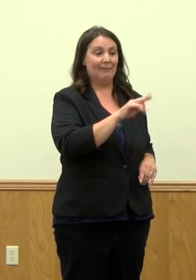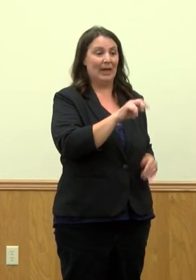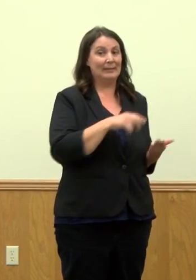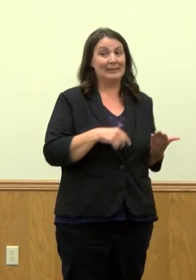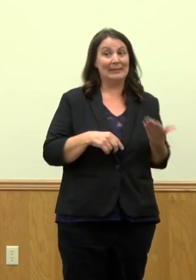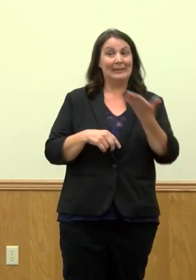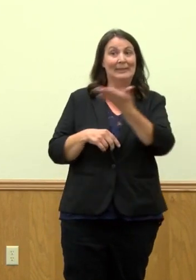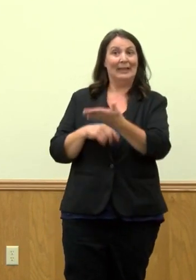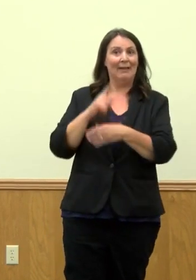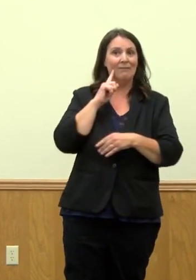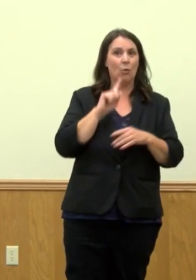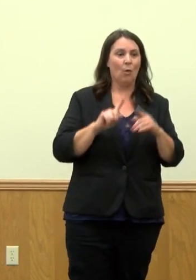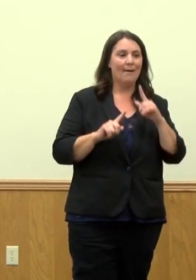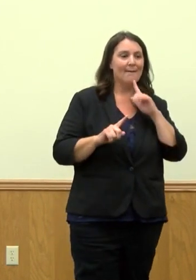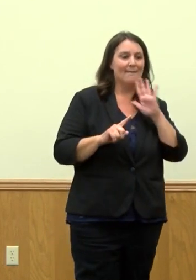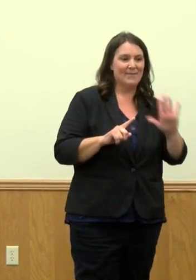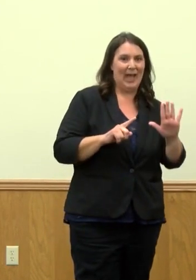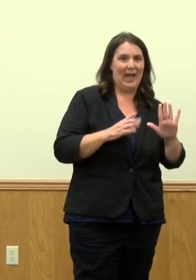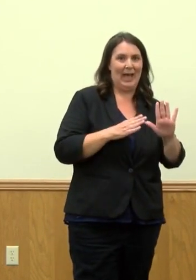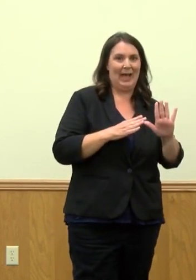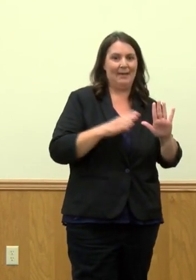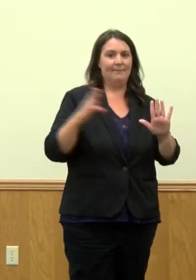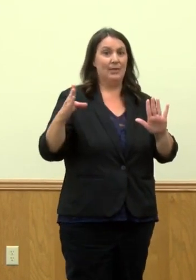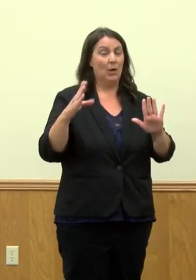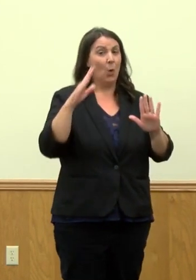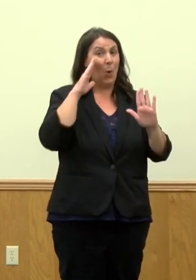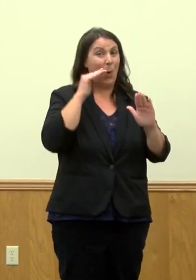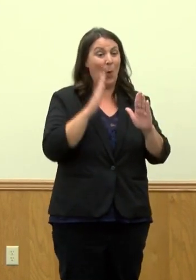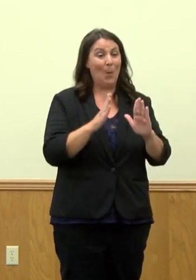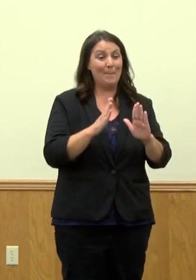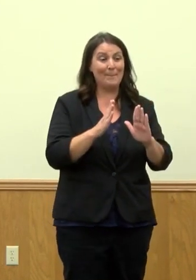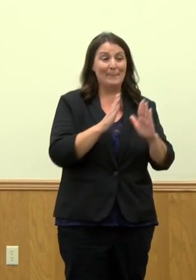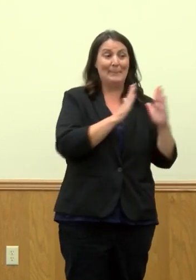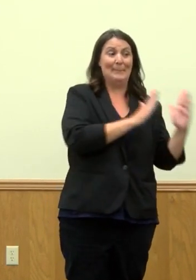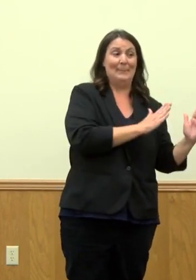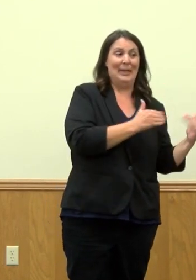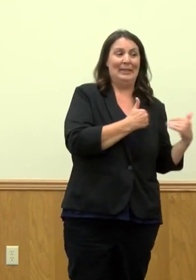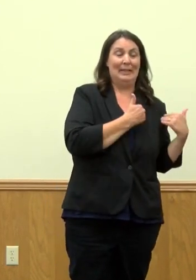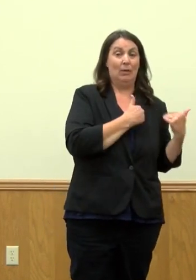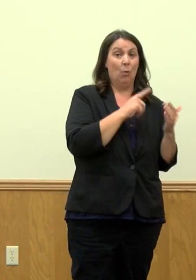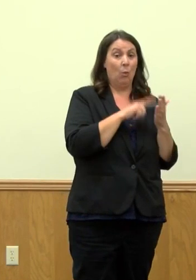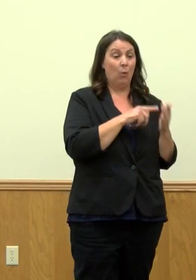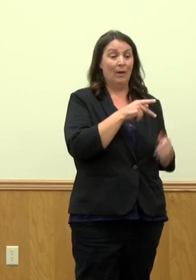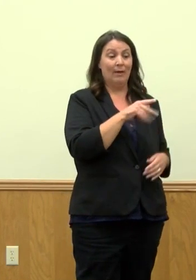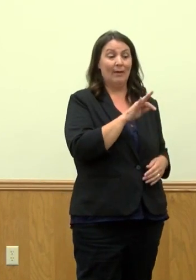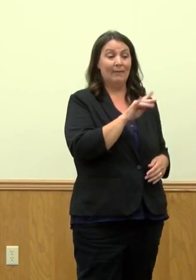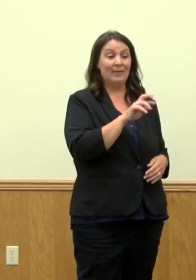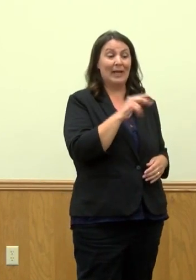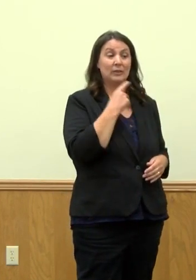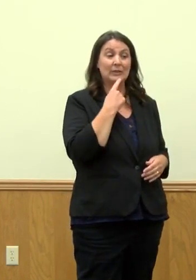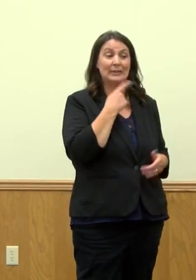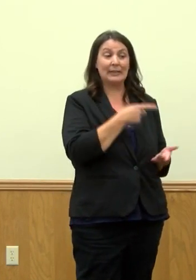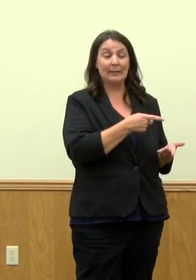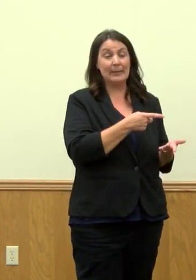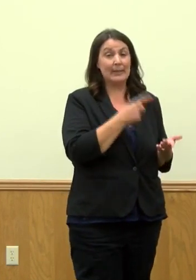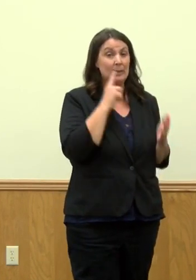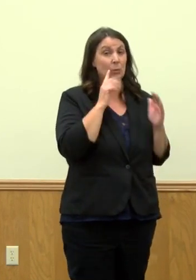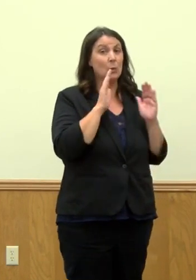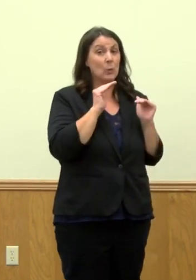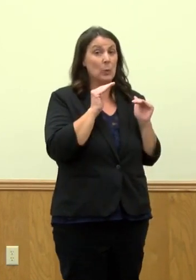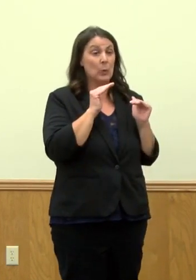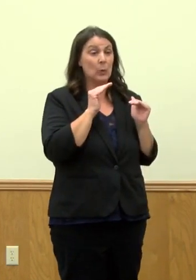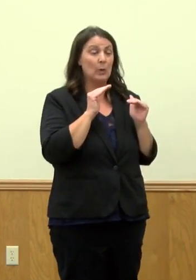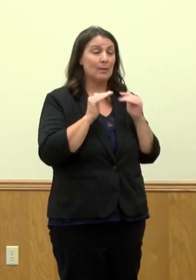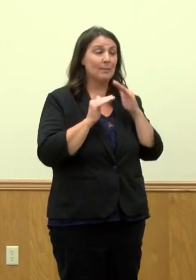round that we're all waiting for is the next group underneath that. And from what Pfizer has announced, they're still hopeful that five